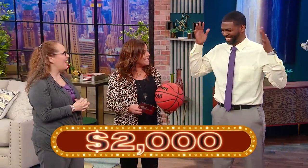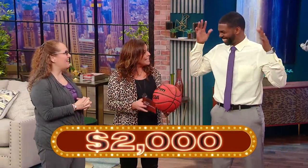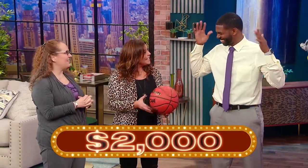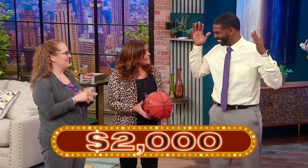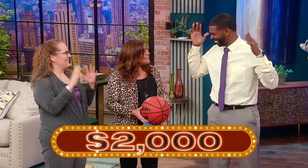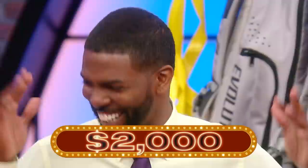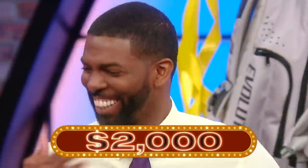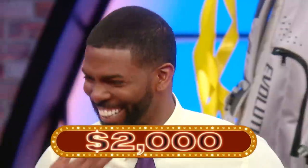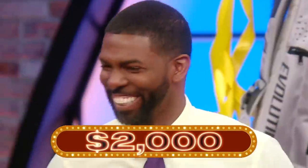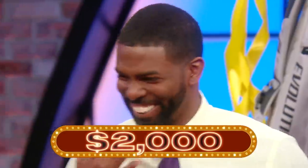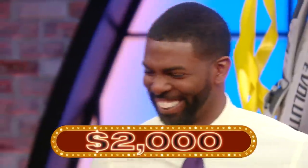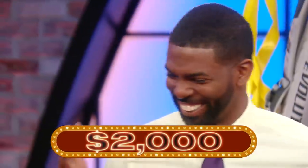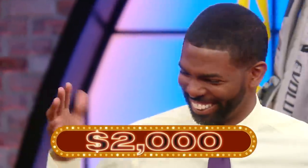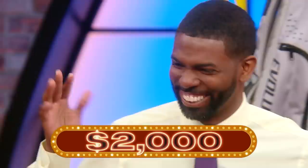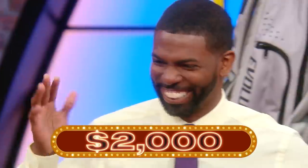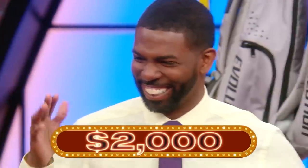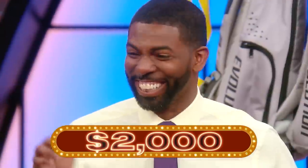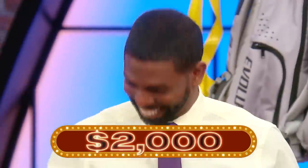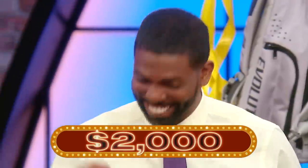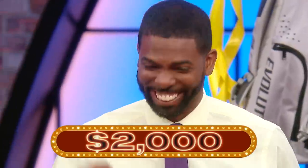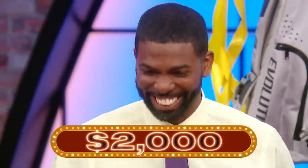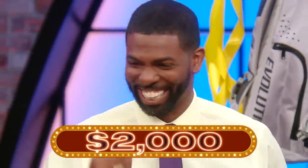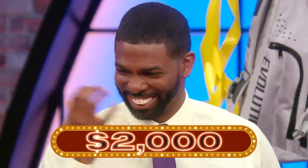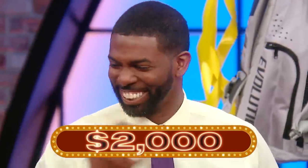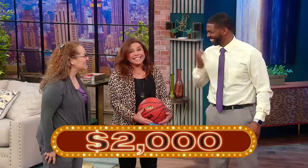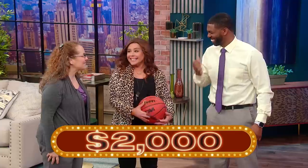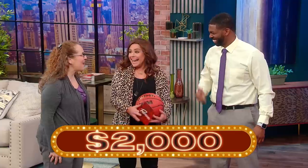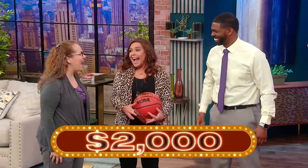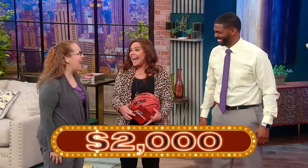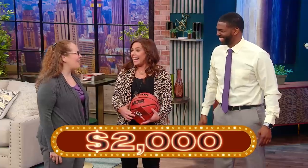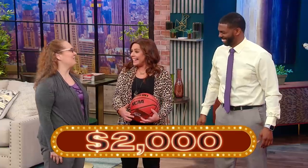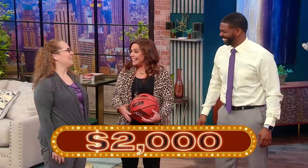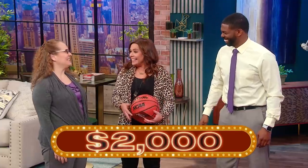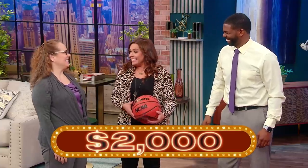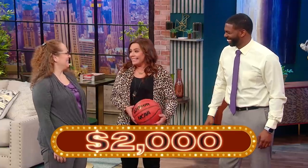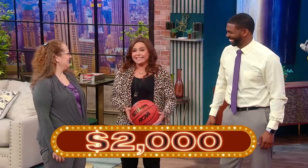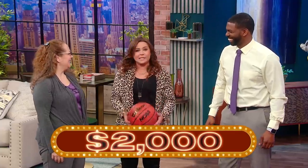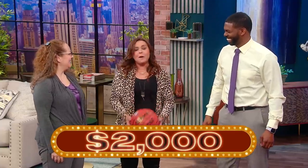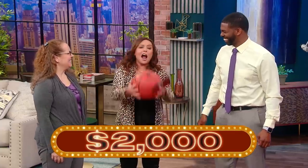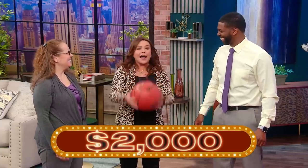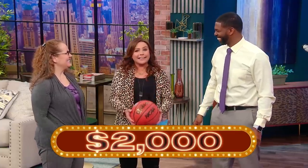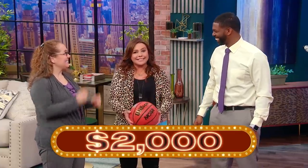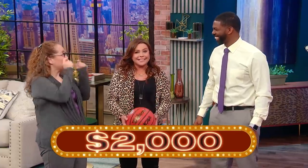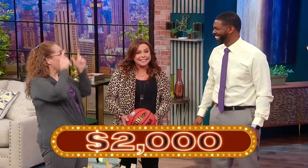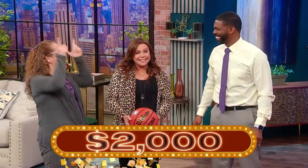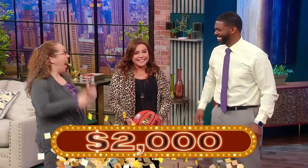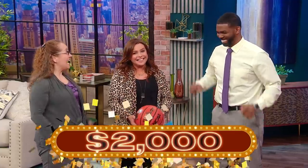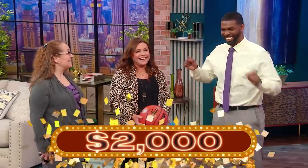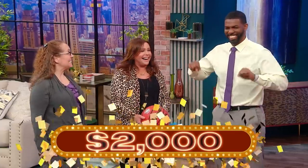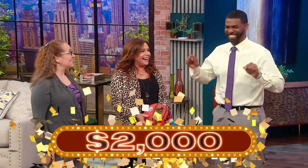Wow! It's pretty cool, right? Is that good? Yes. Wow. Surprise!